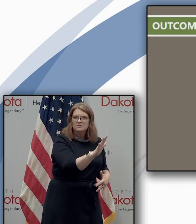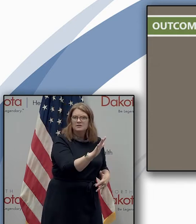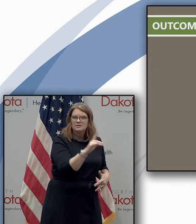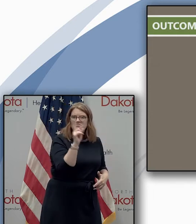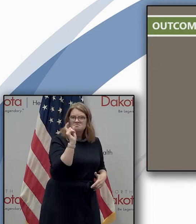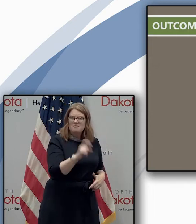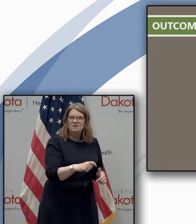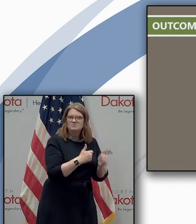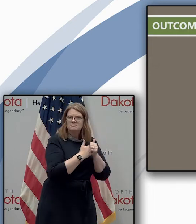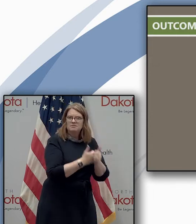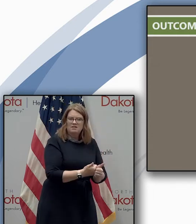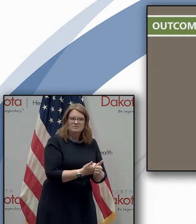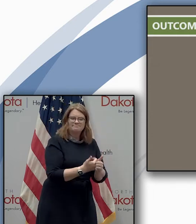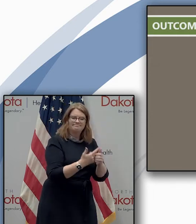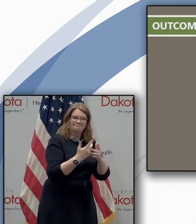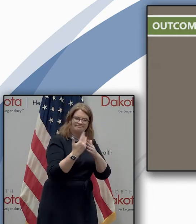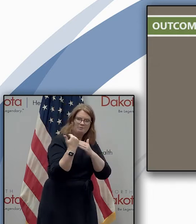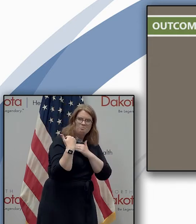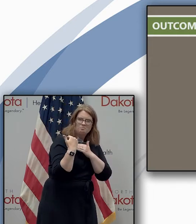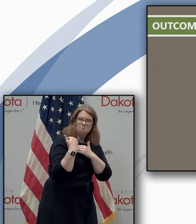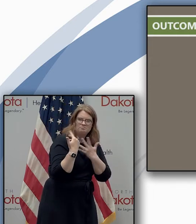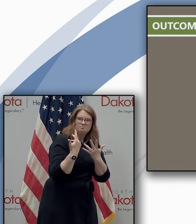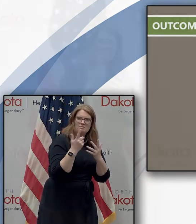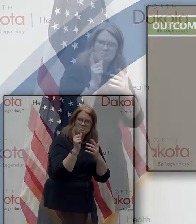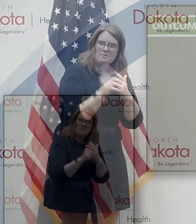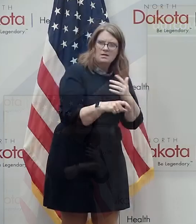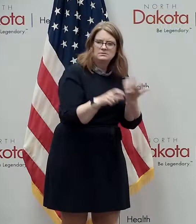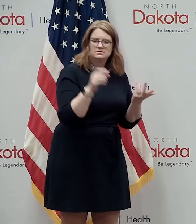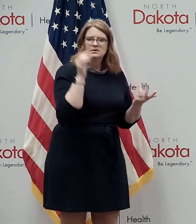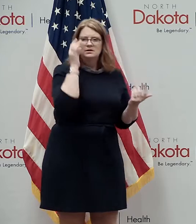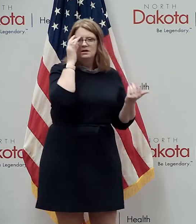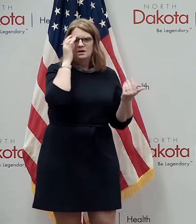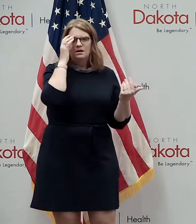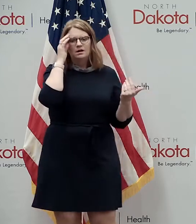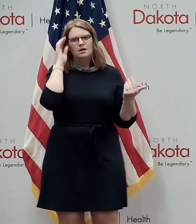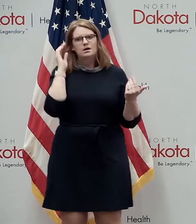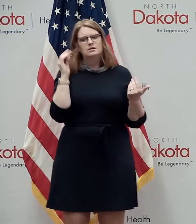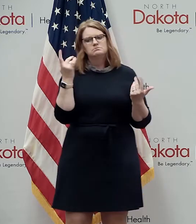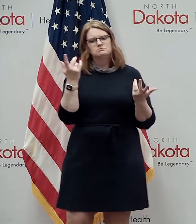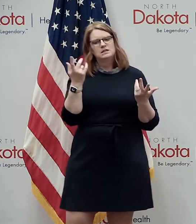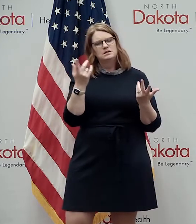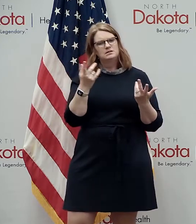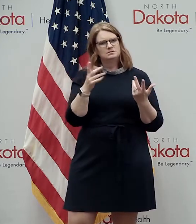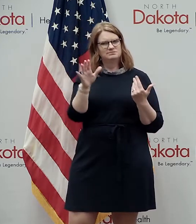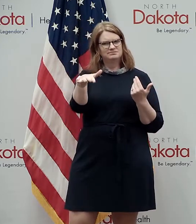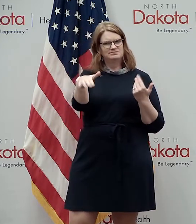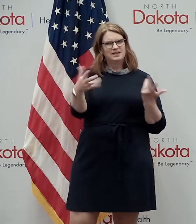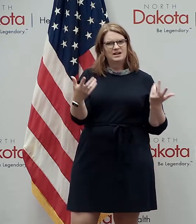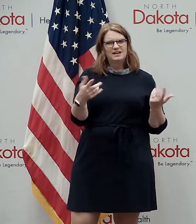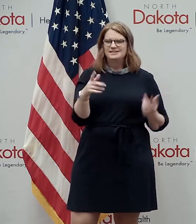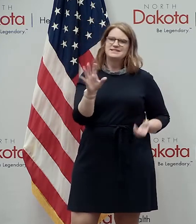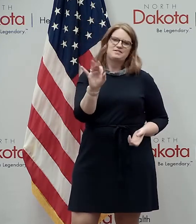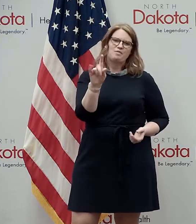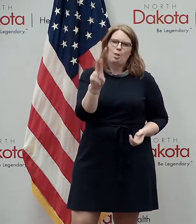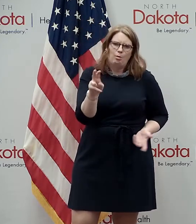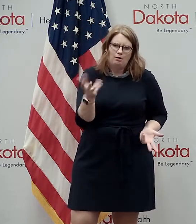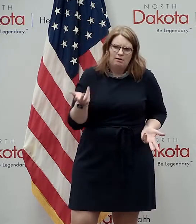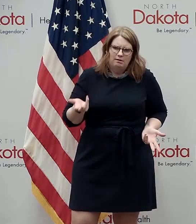and in some along the way people have said hey this is really like the flu